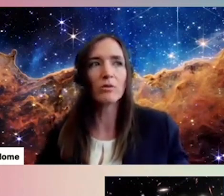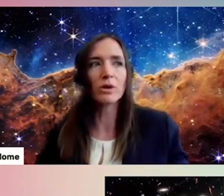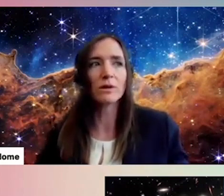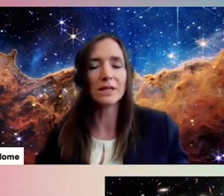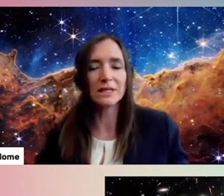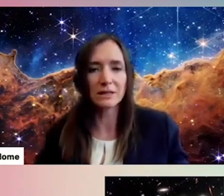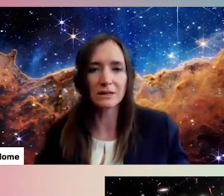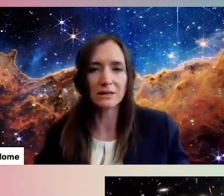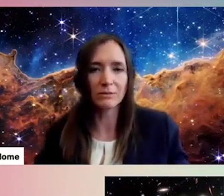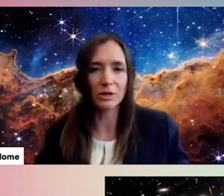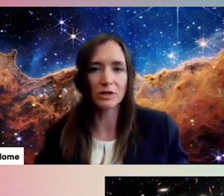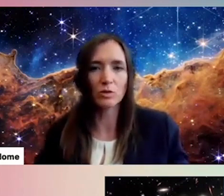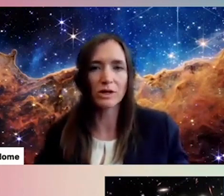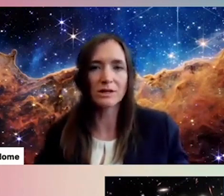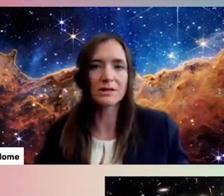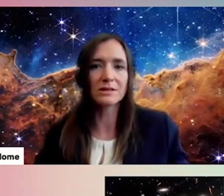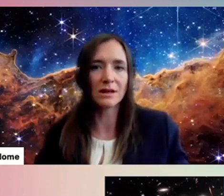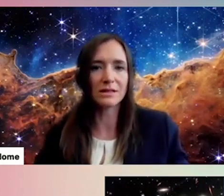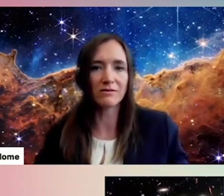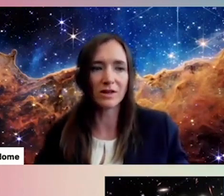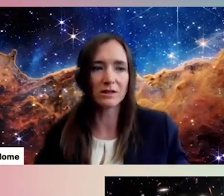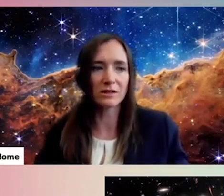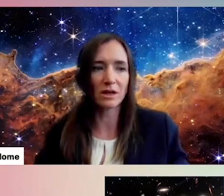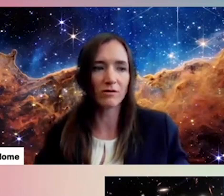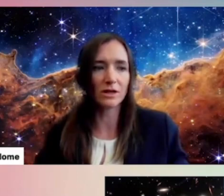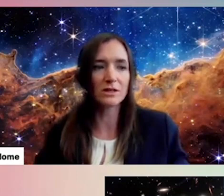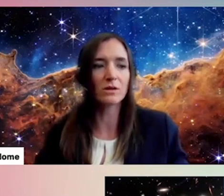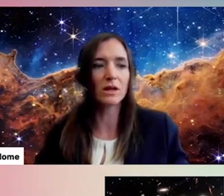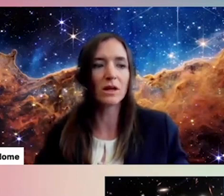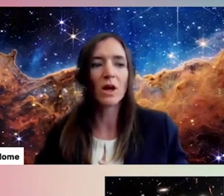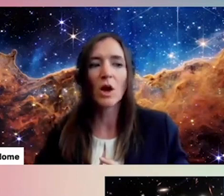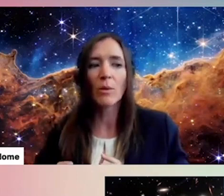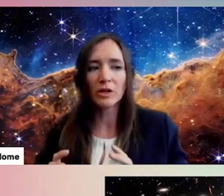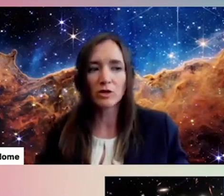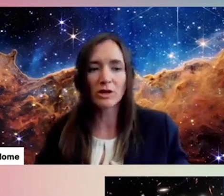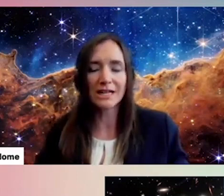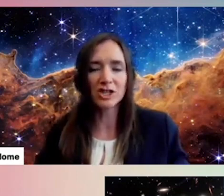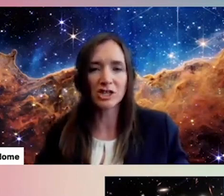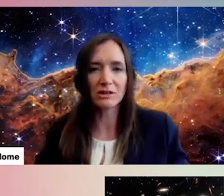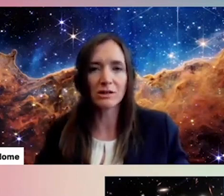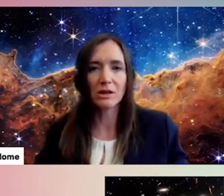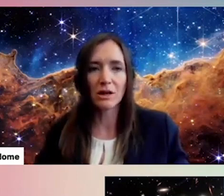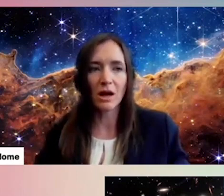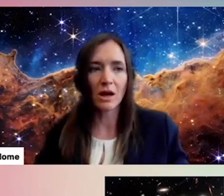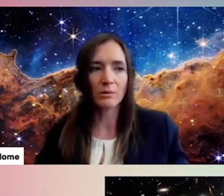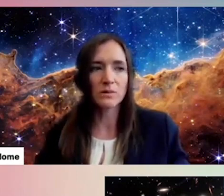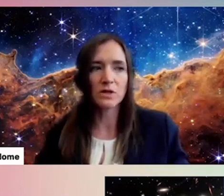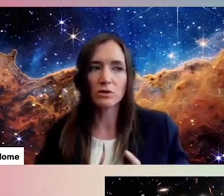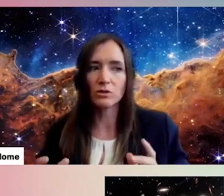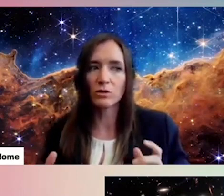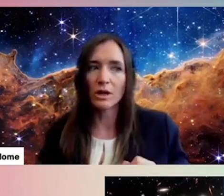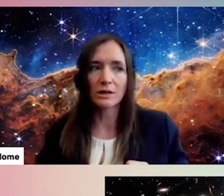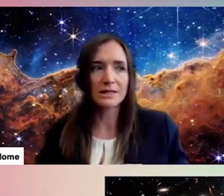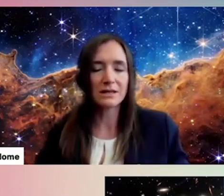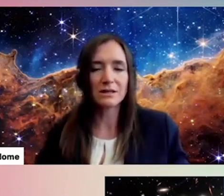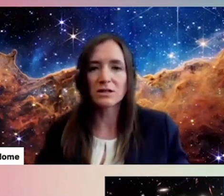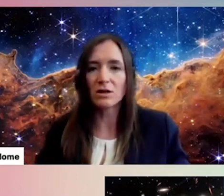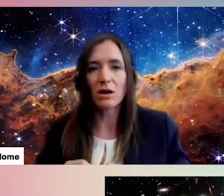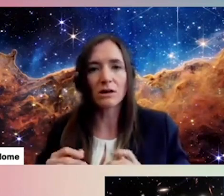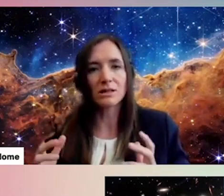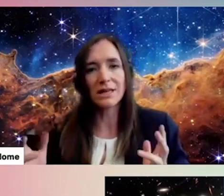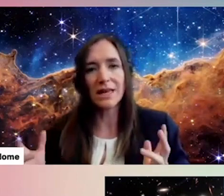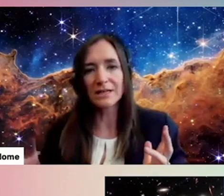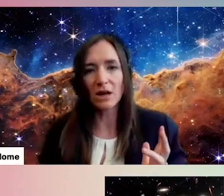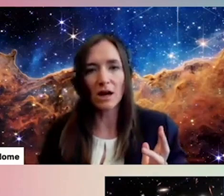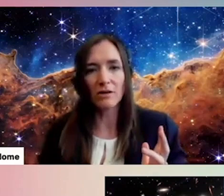Why are we releasing this image? What is the scientific discovery? So then I might draw attention to, let's say,